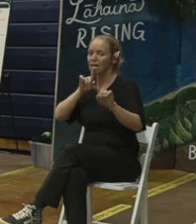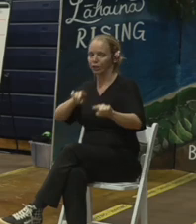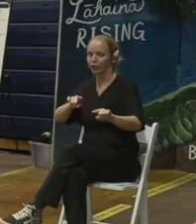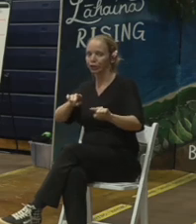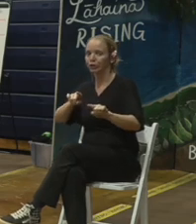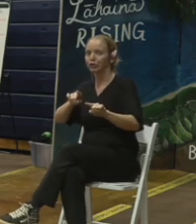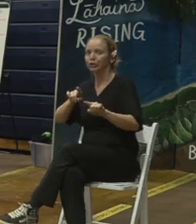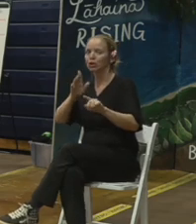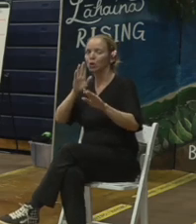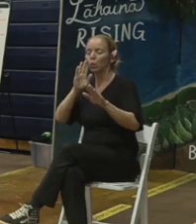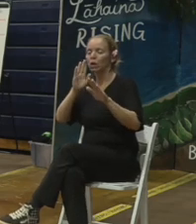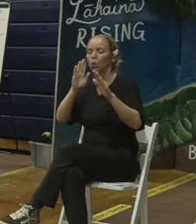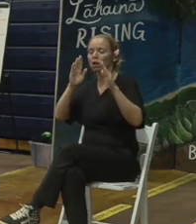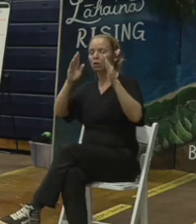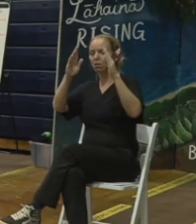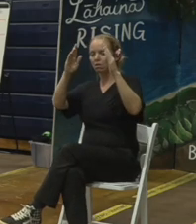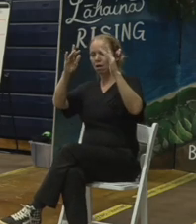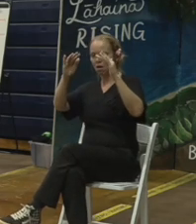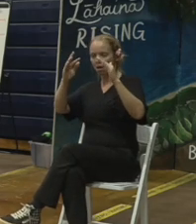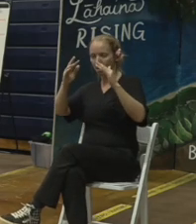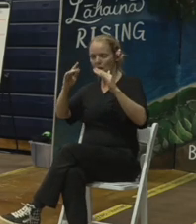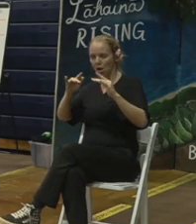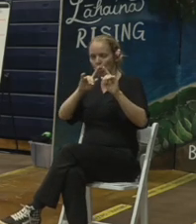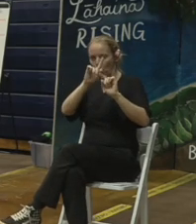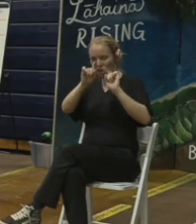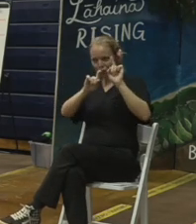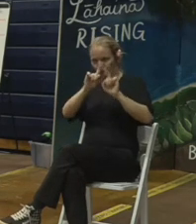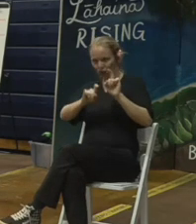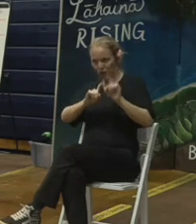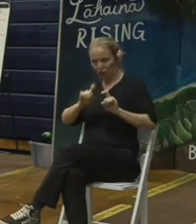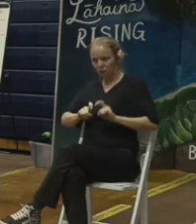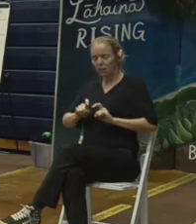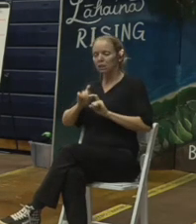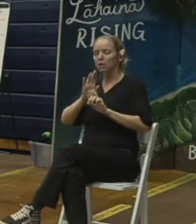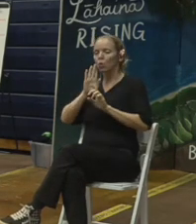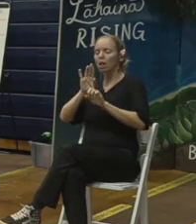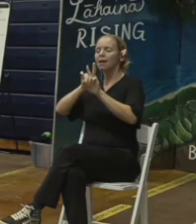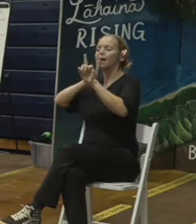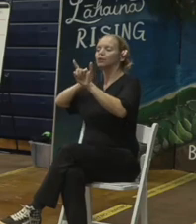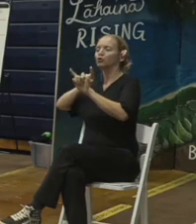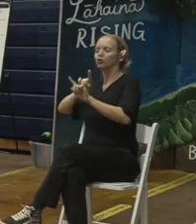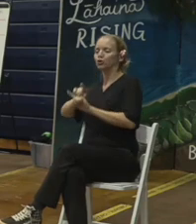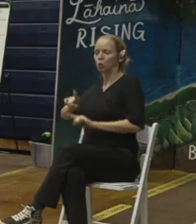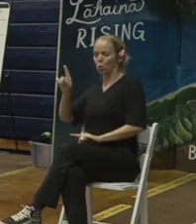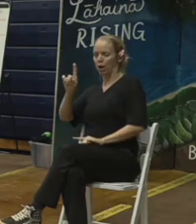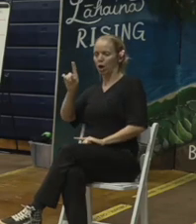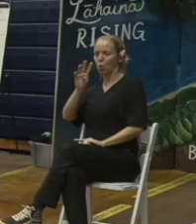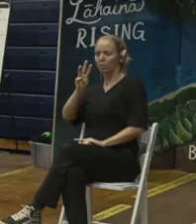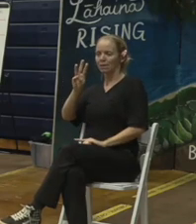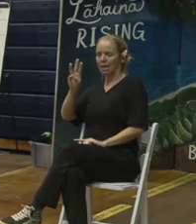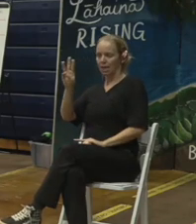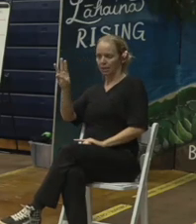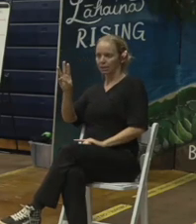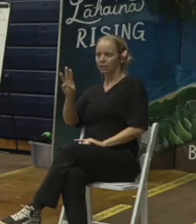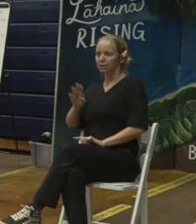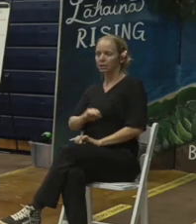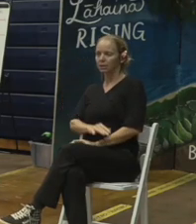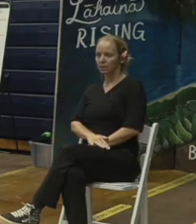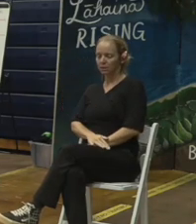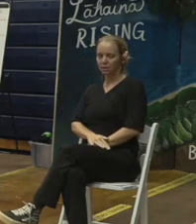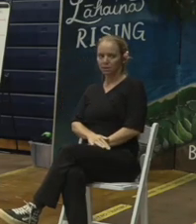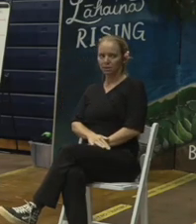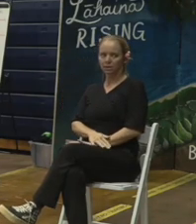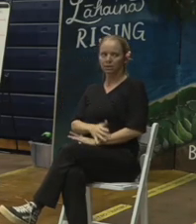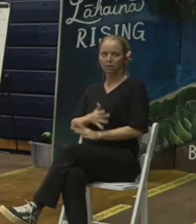to run a list of questions and provide answers available on our website so I just want to make sure you know that these questions will not